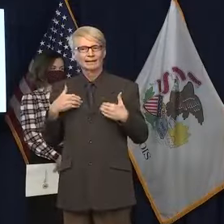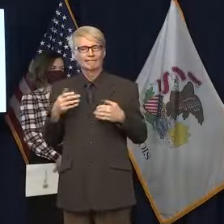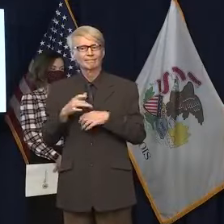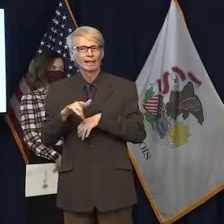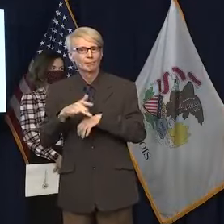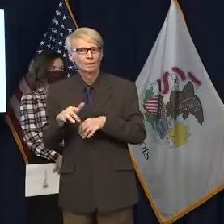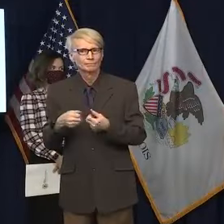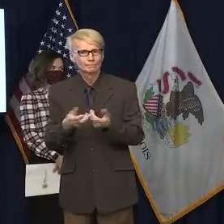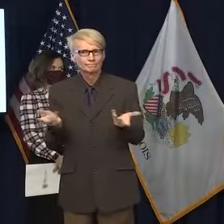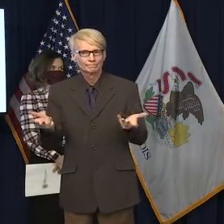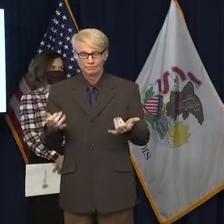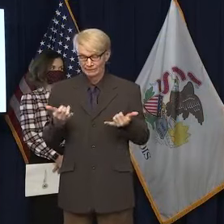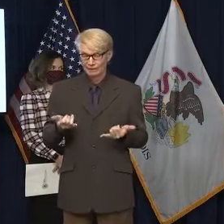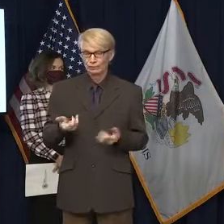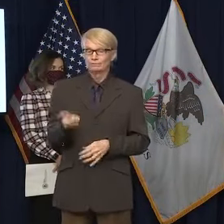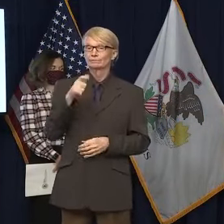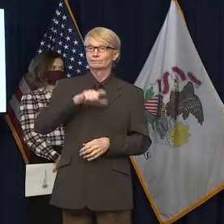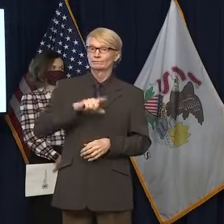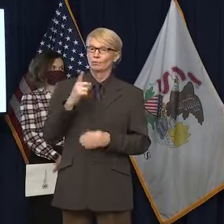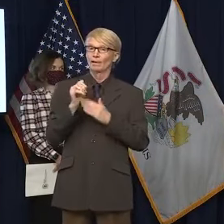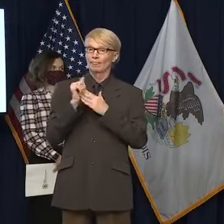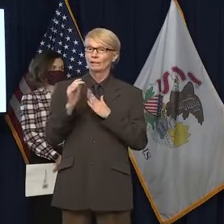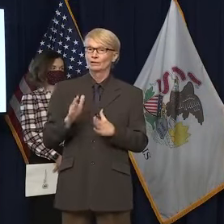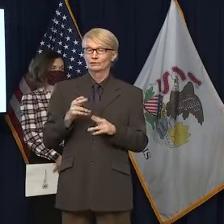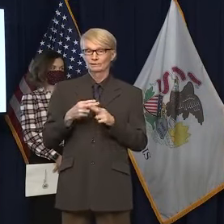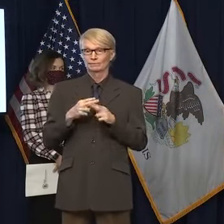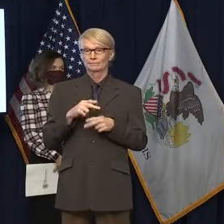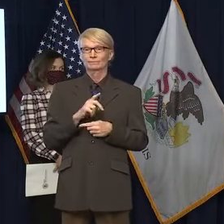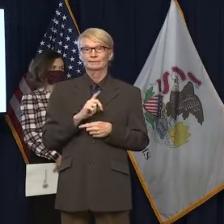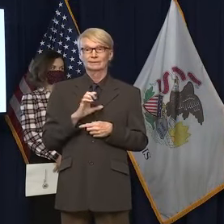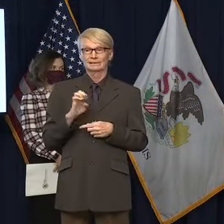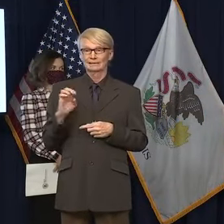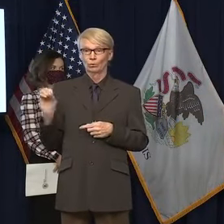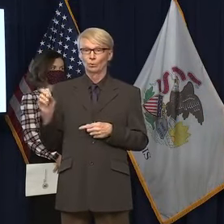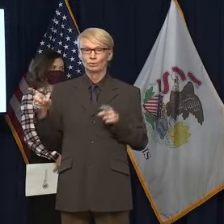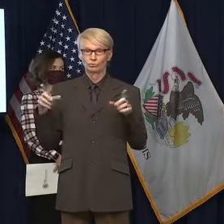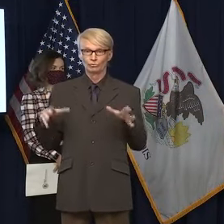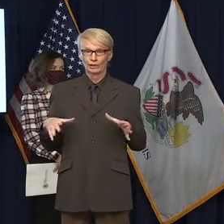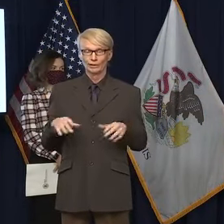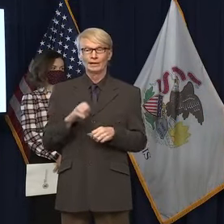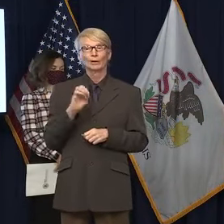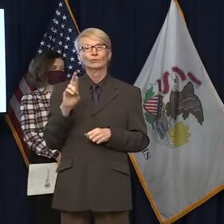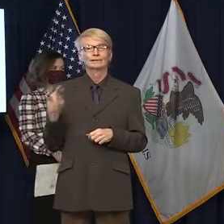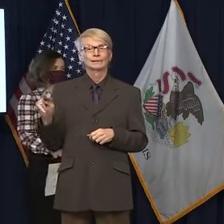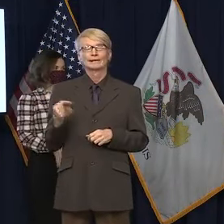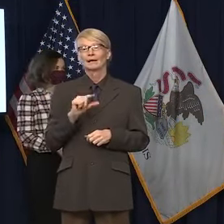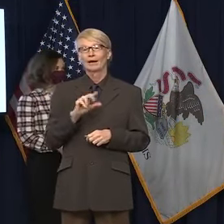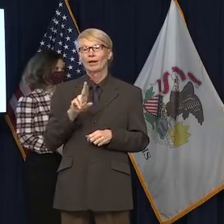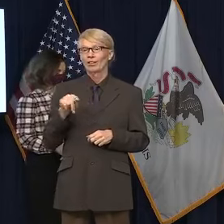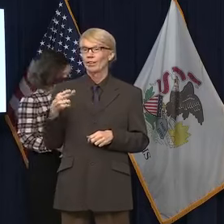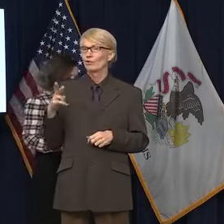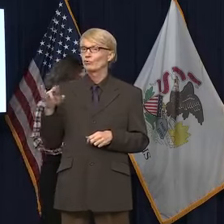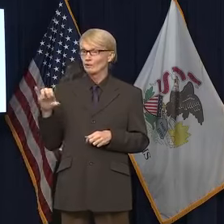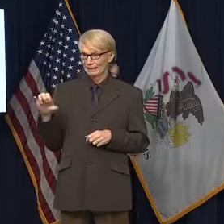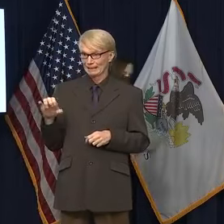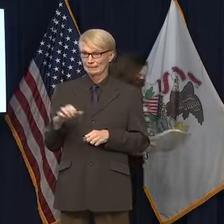it over to one of the leaders in this fight, DCEO Director Erin Guthrie. Erin.